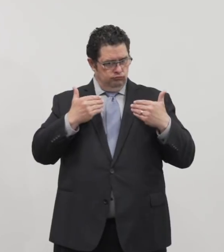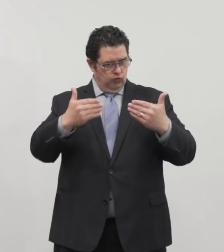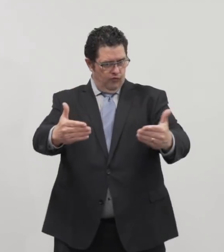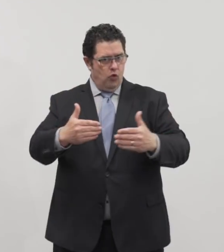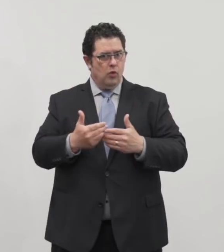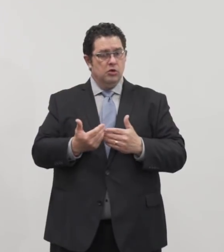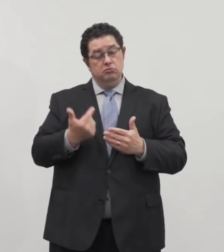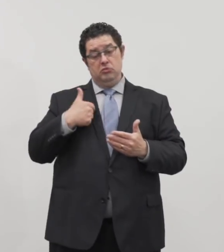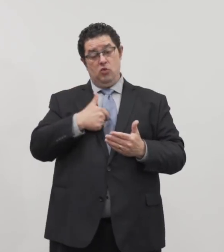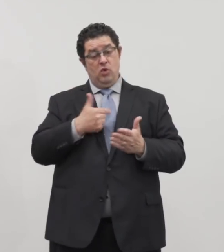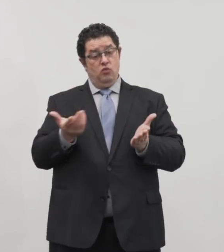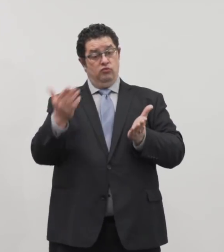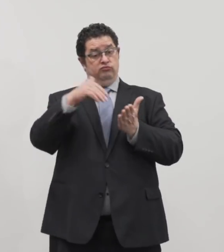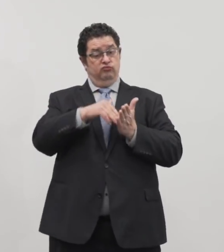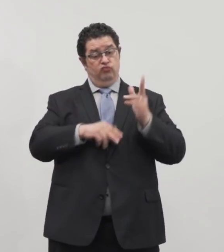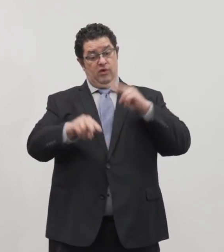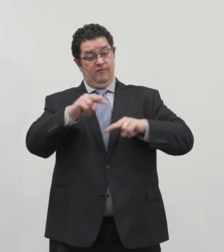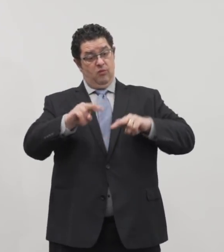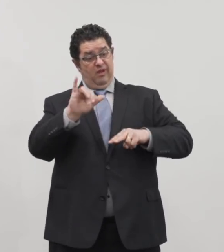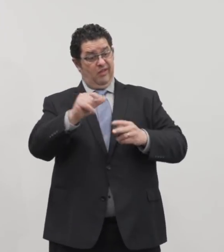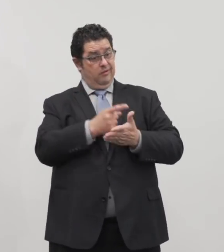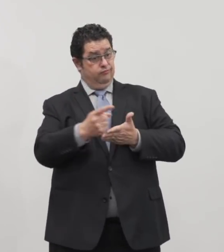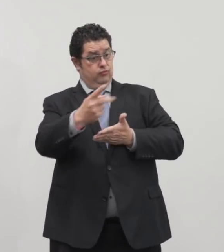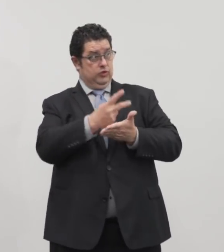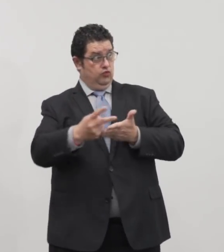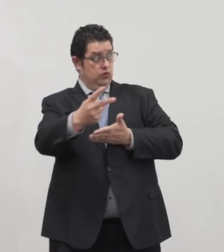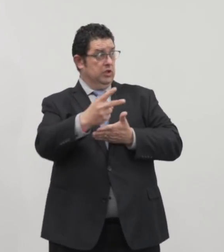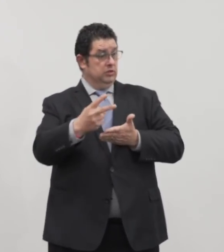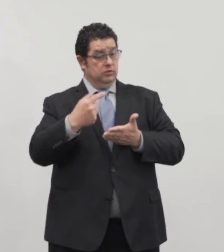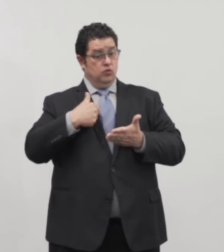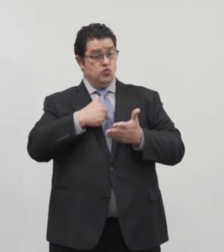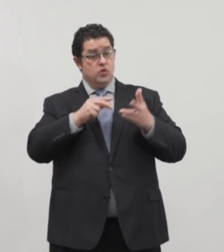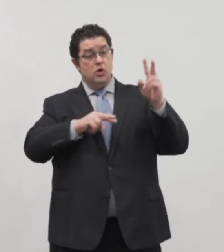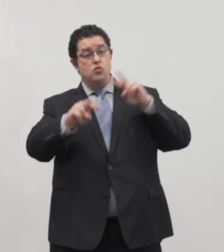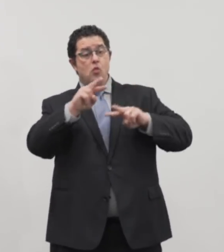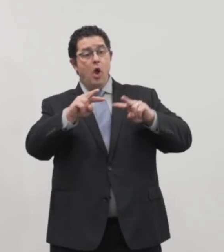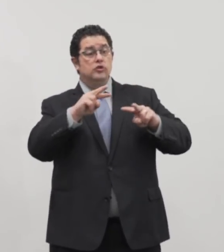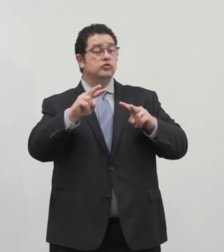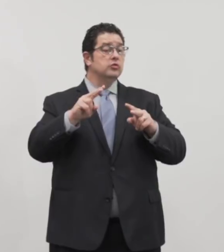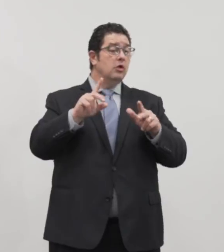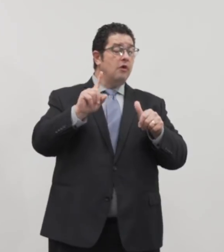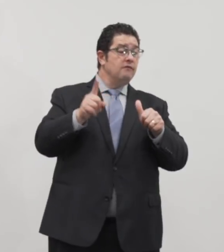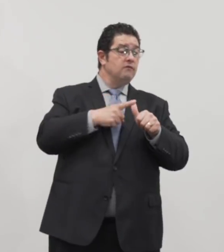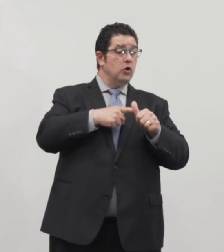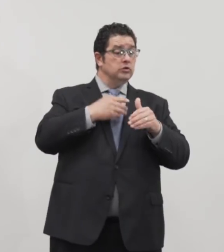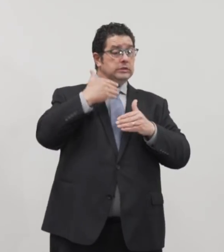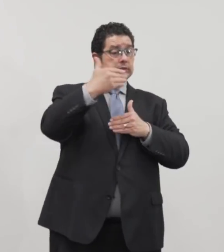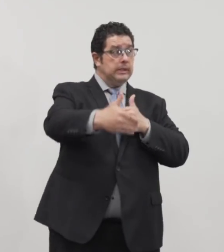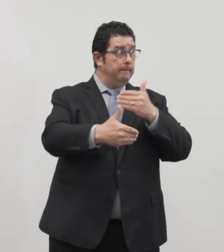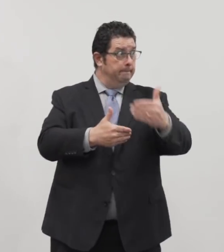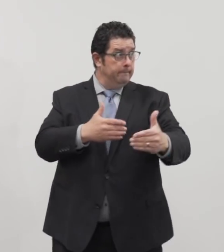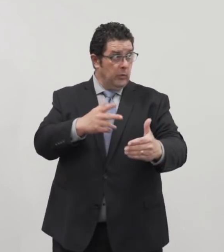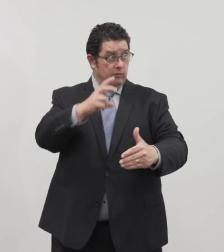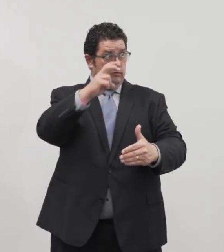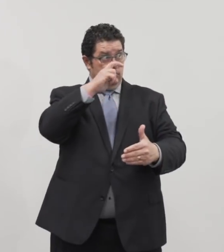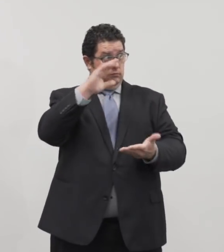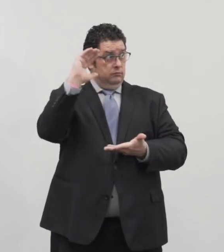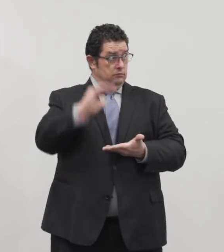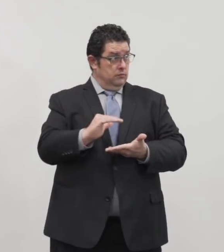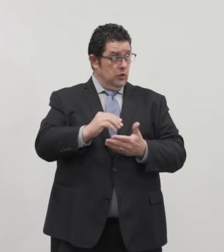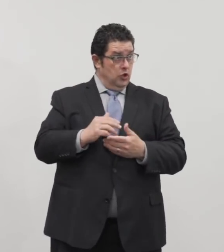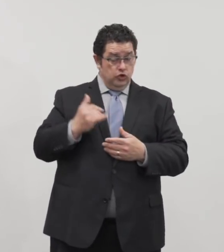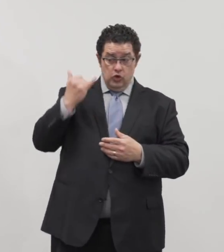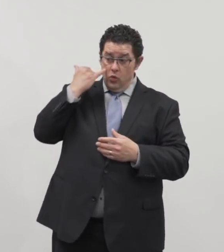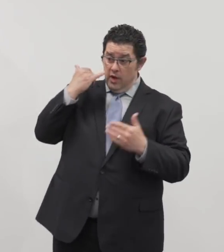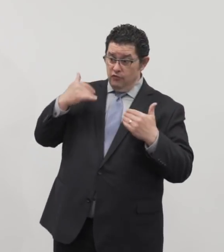reevaluate that in a couple of weeks as we watch the data and we watch the response to our first step in easing our measures. So you have the restaurant